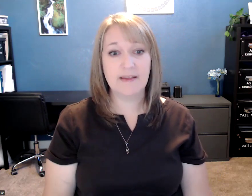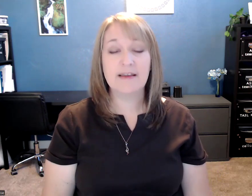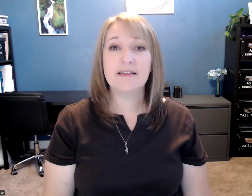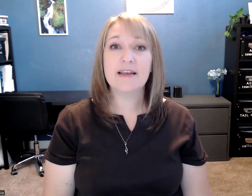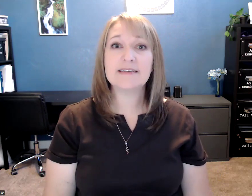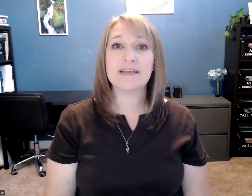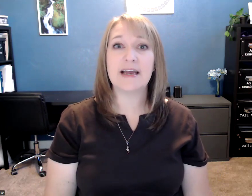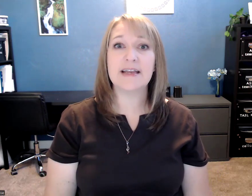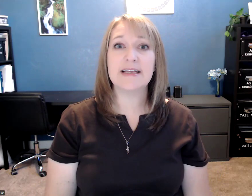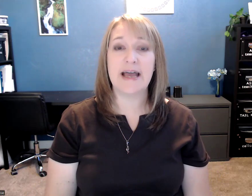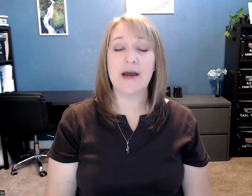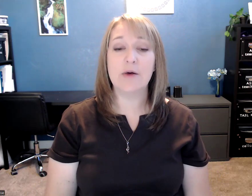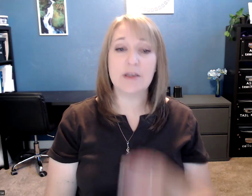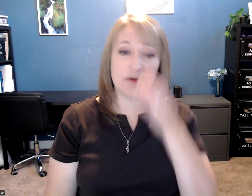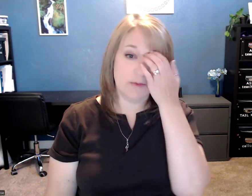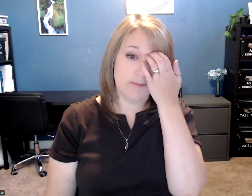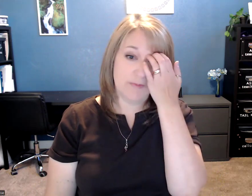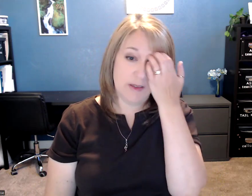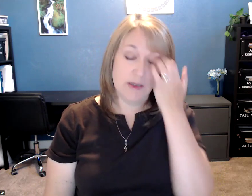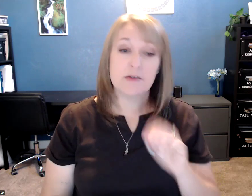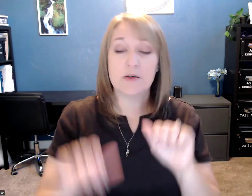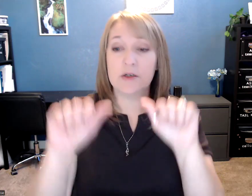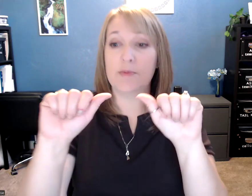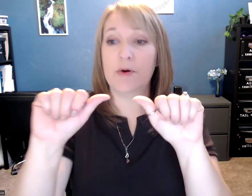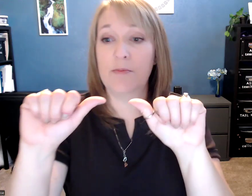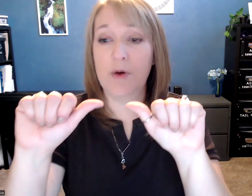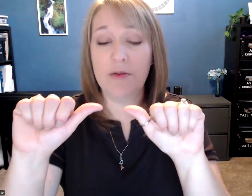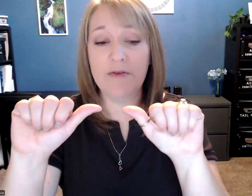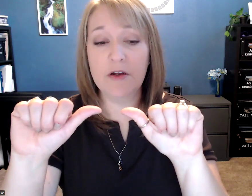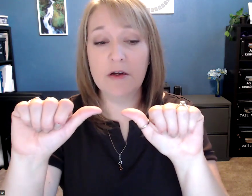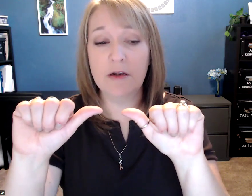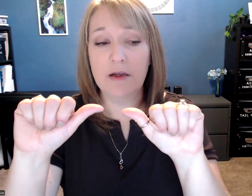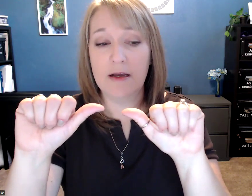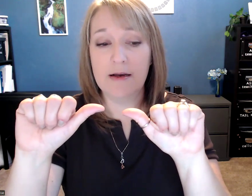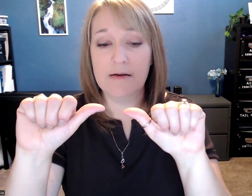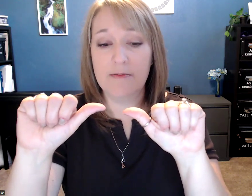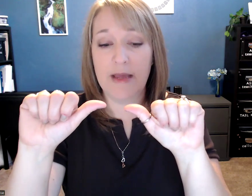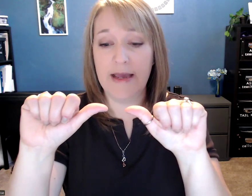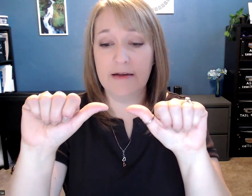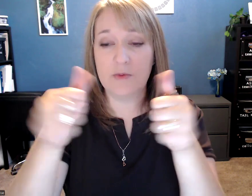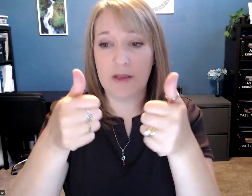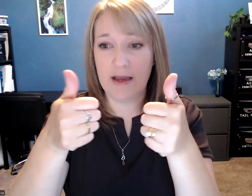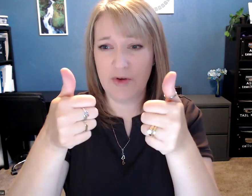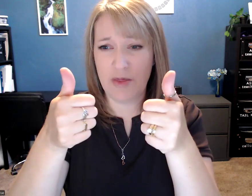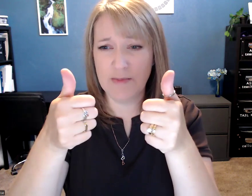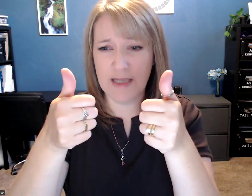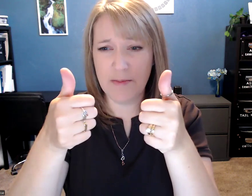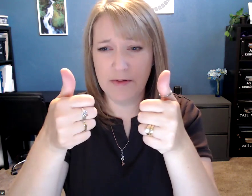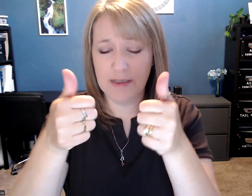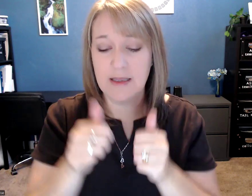The next sign is how are you? So you're going to put both of your hands with kind of your thumbs up like